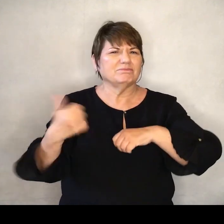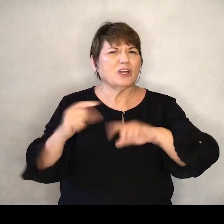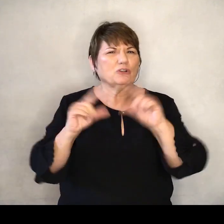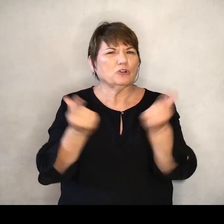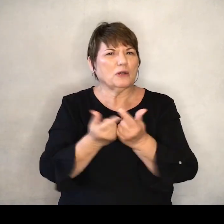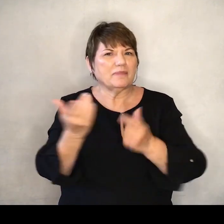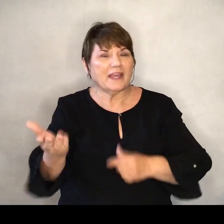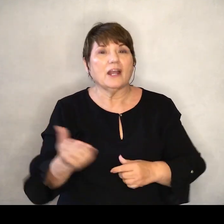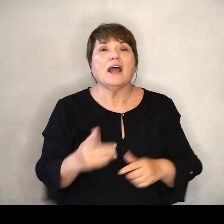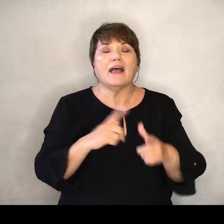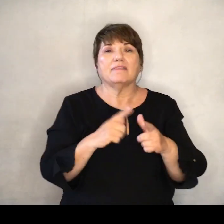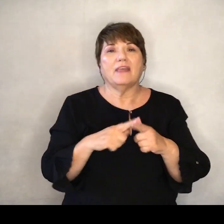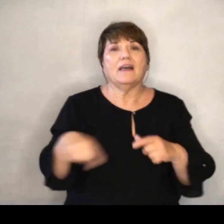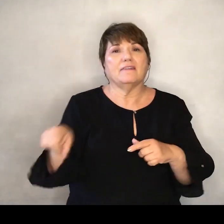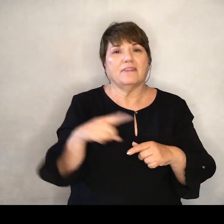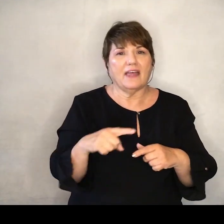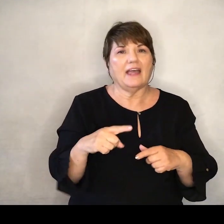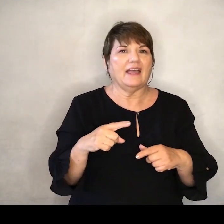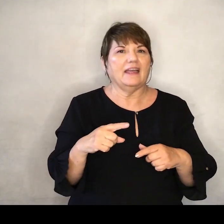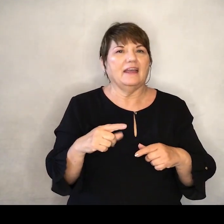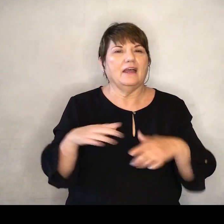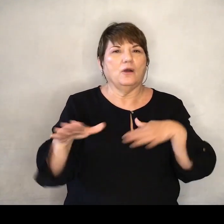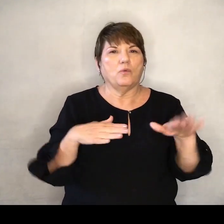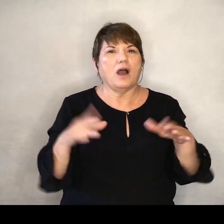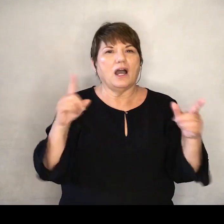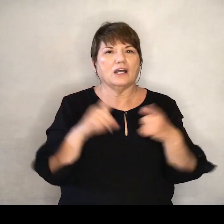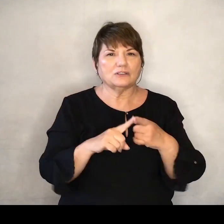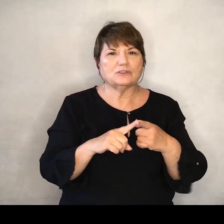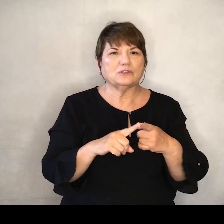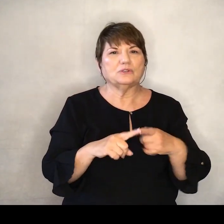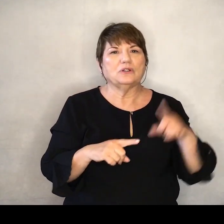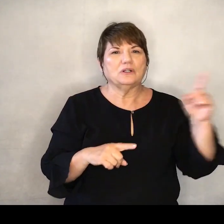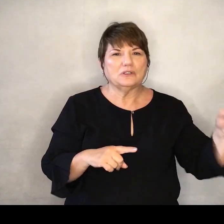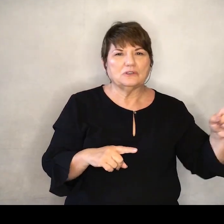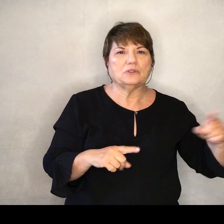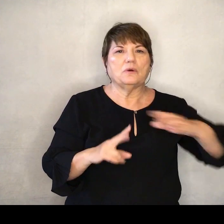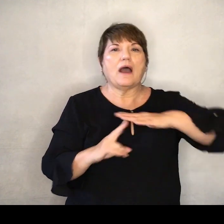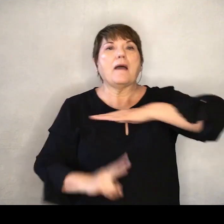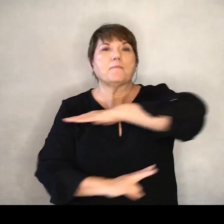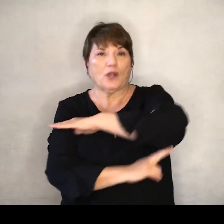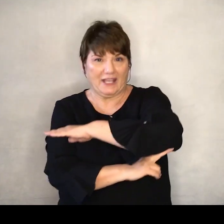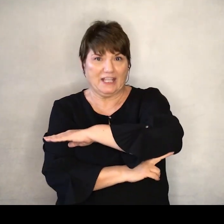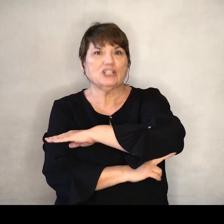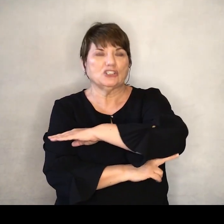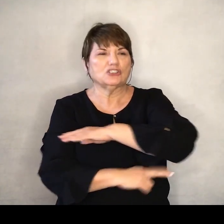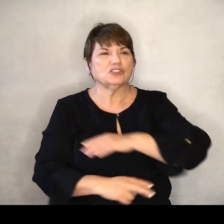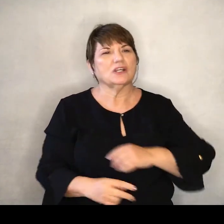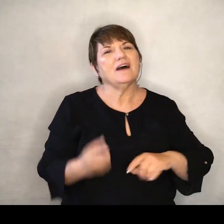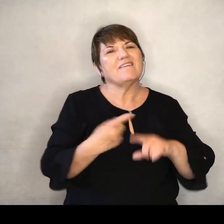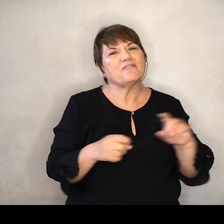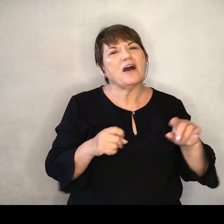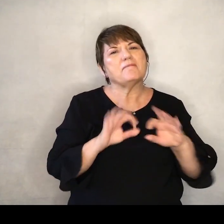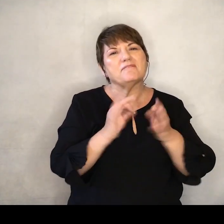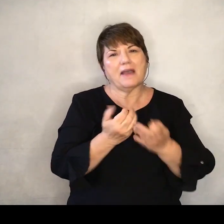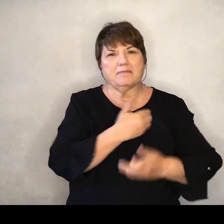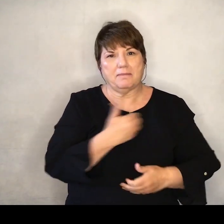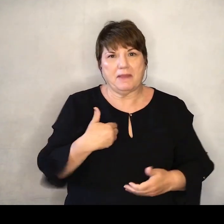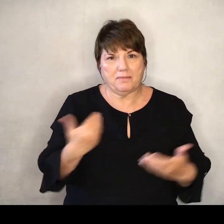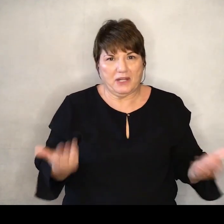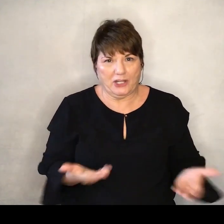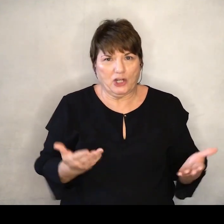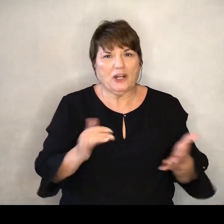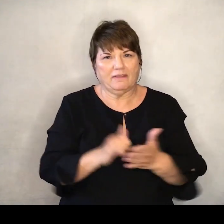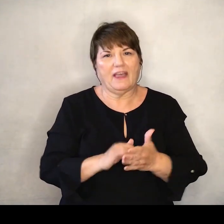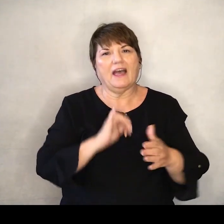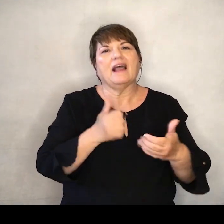going on with them And then they actually take a walk from here Down to the Joel Birchfield Bridge And they do some things down there as well And if you want to be a part of that You can do that